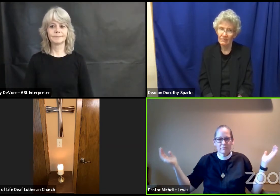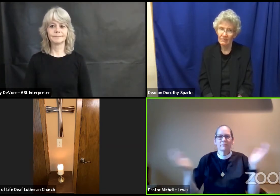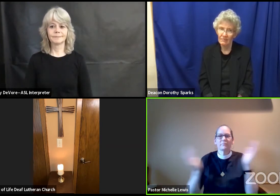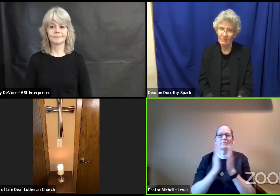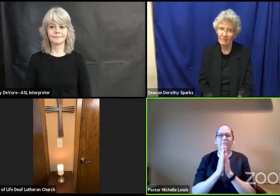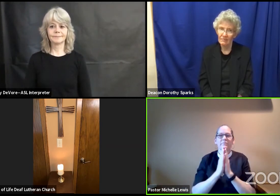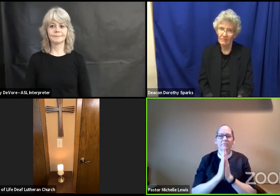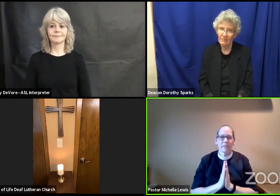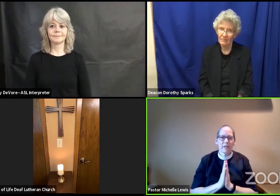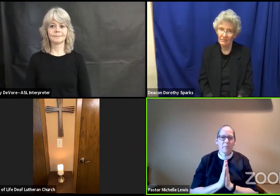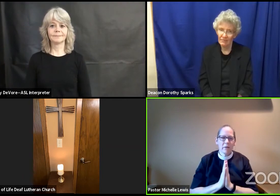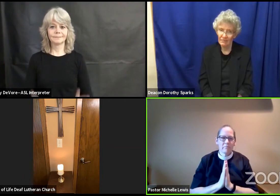Amen.